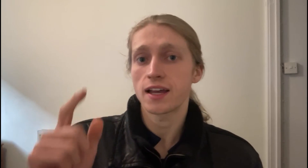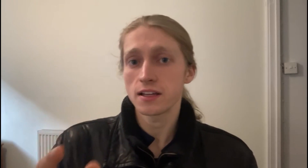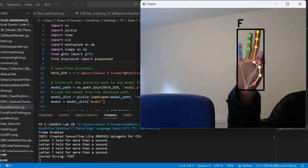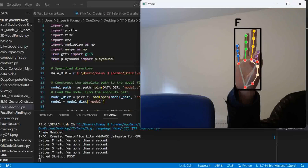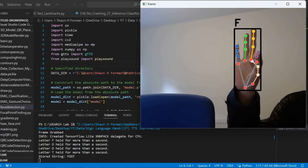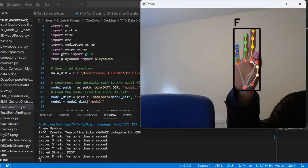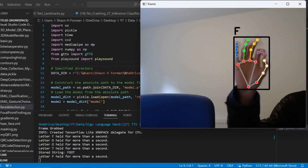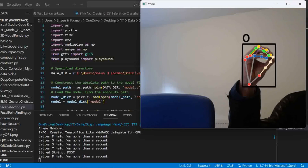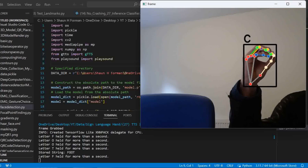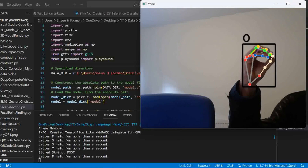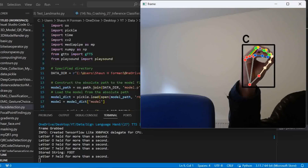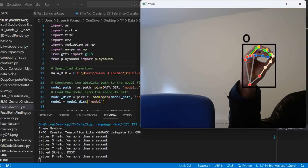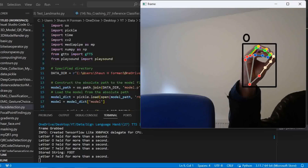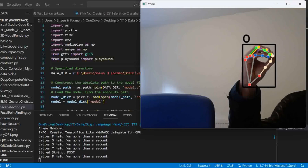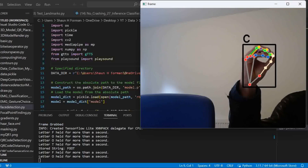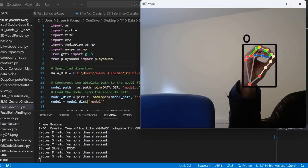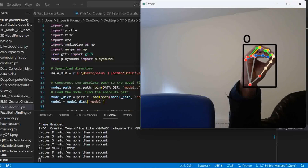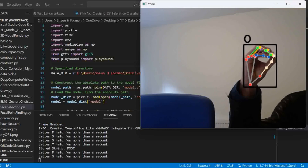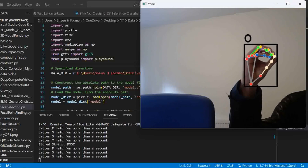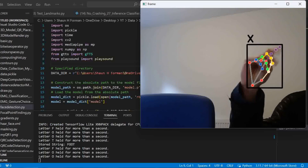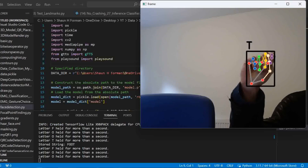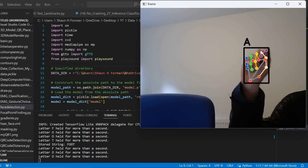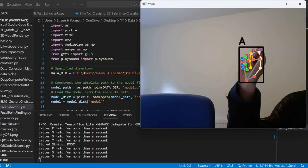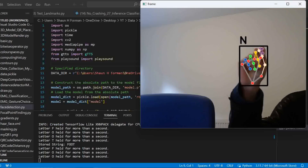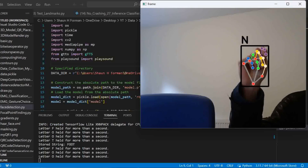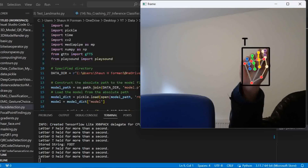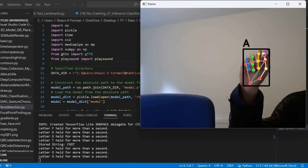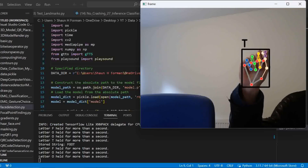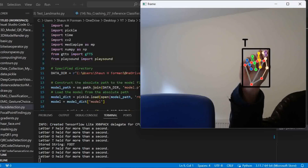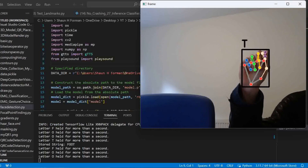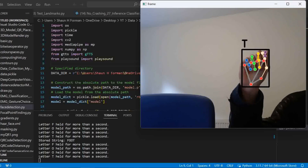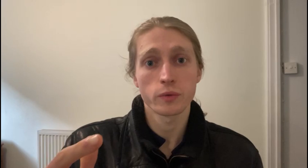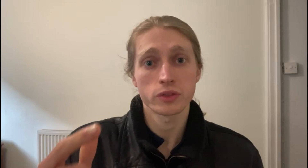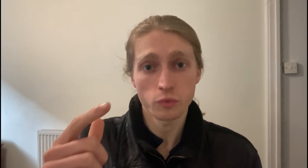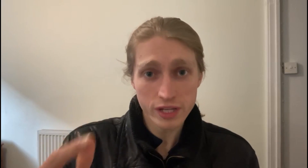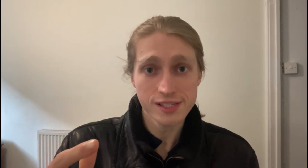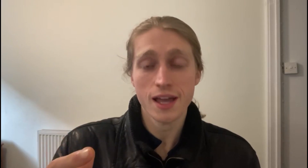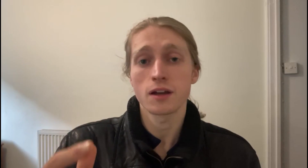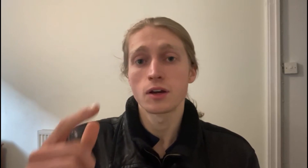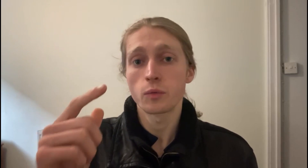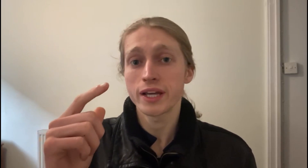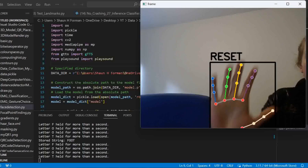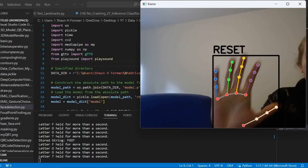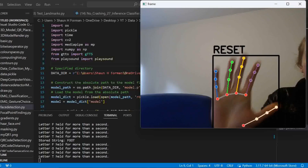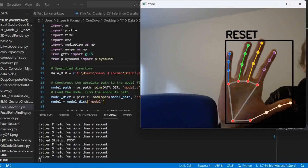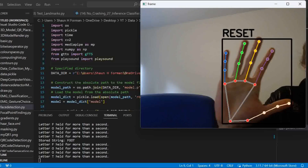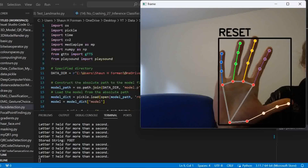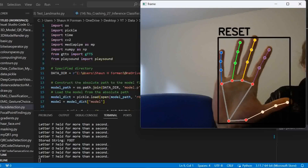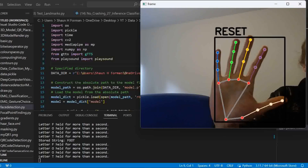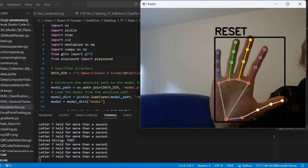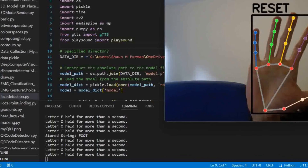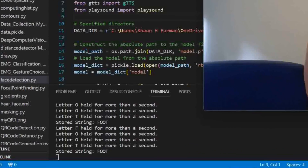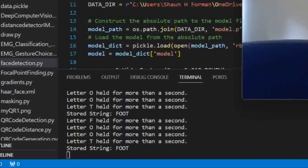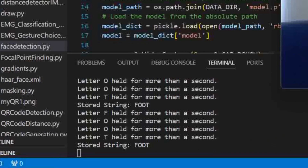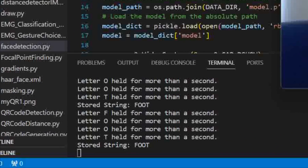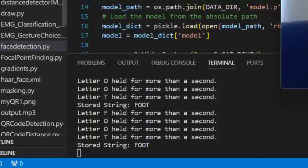into our TTS algorithm, we can get a result, and by triggering with the reset, we get a voice output. Foot.